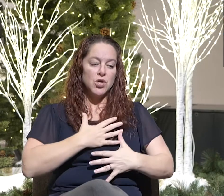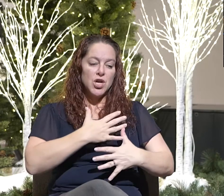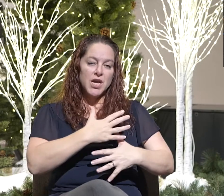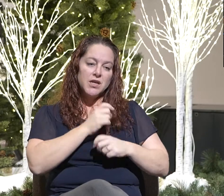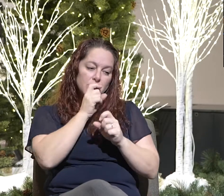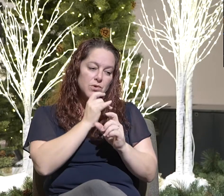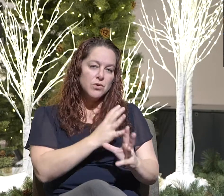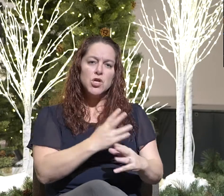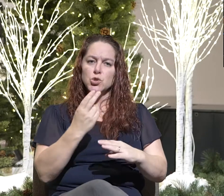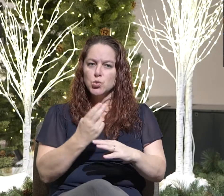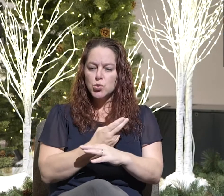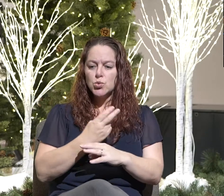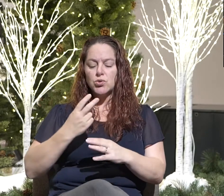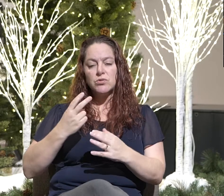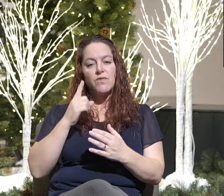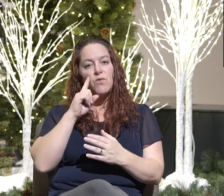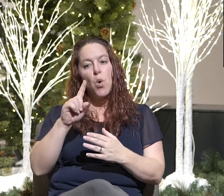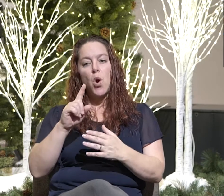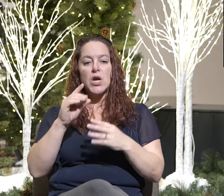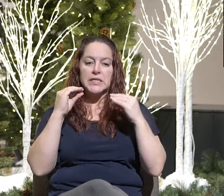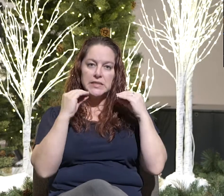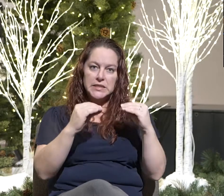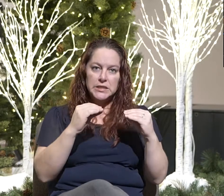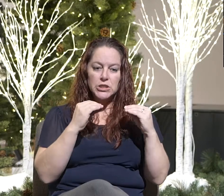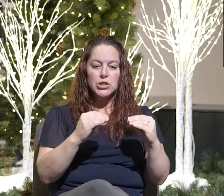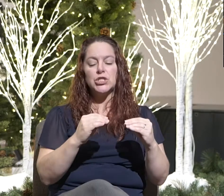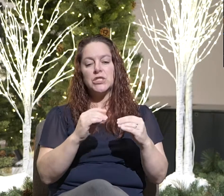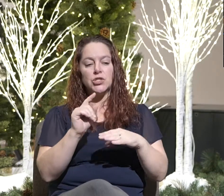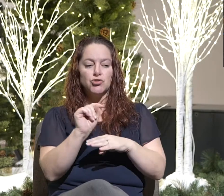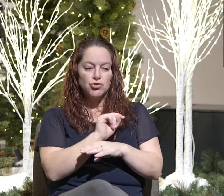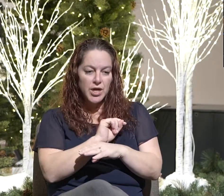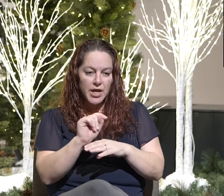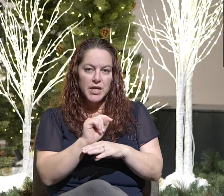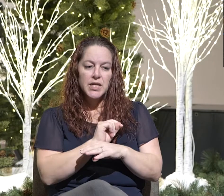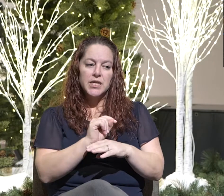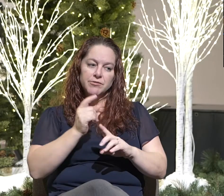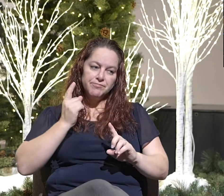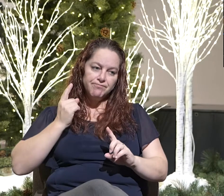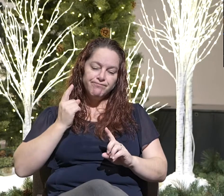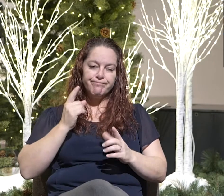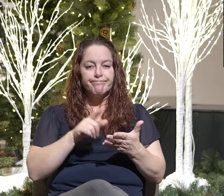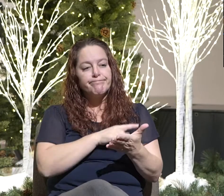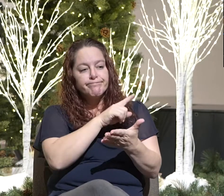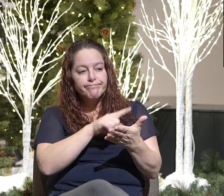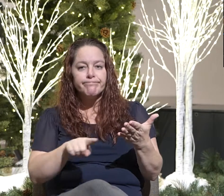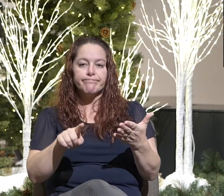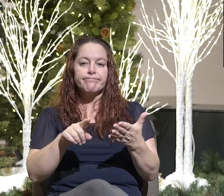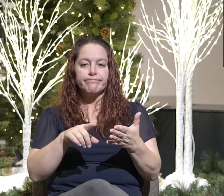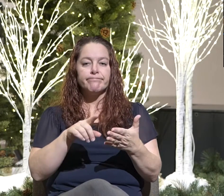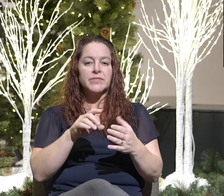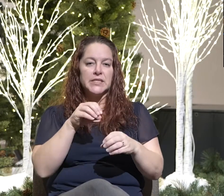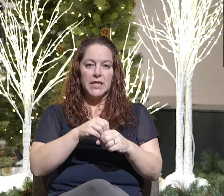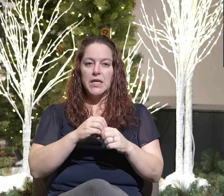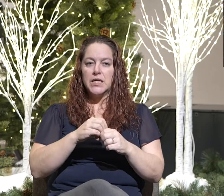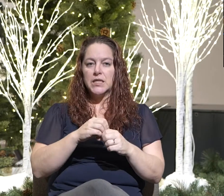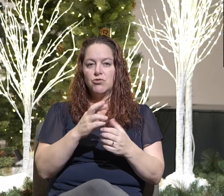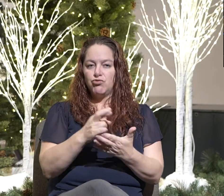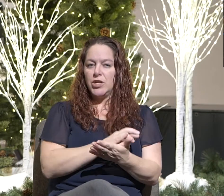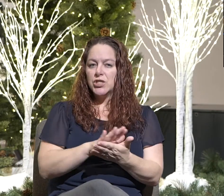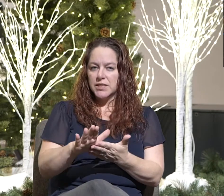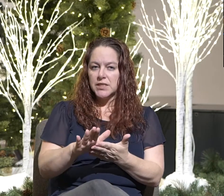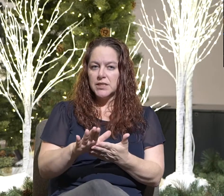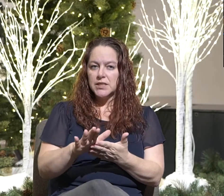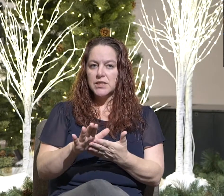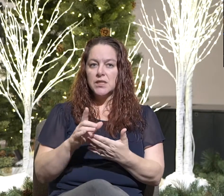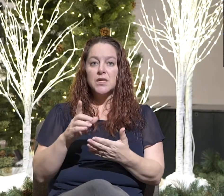rebuking, correcting, training in righteousness so that the servant of God may be thoroughly